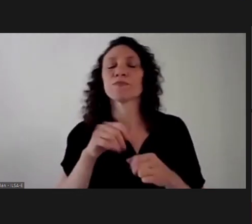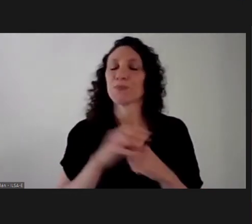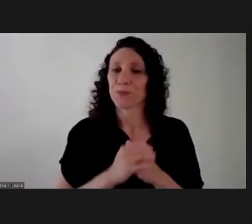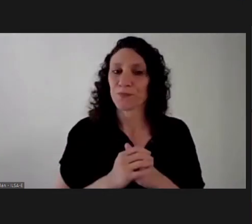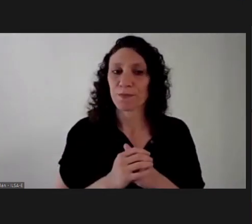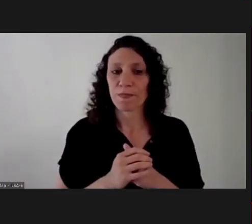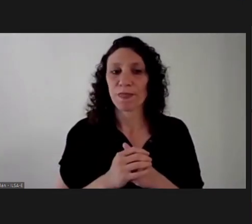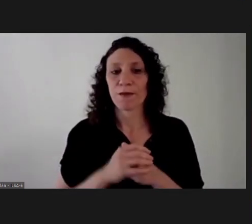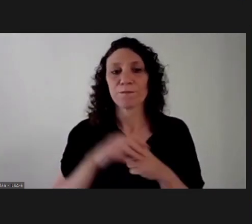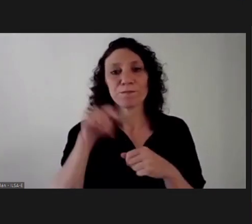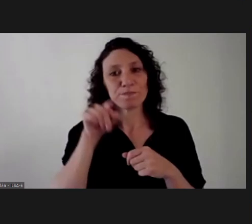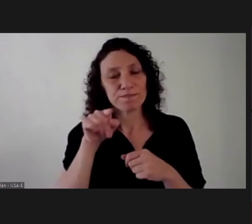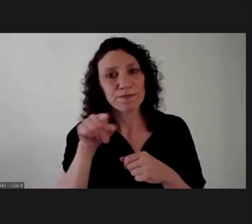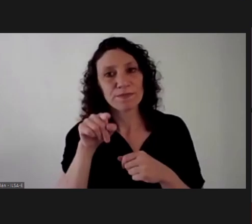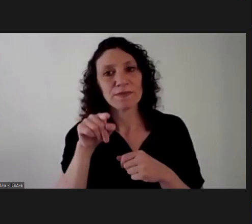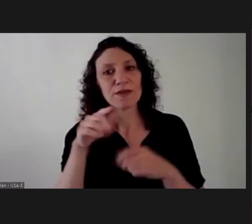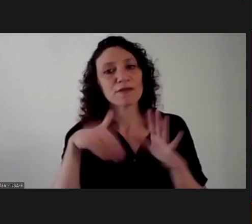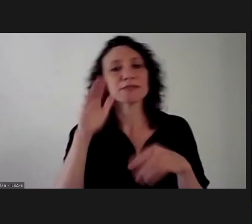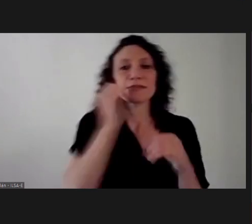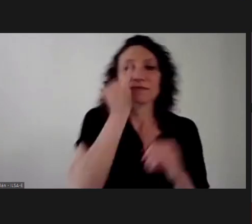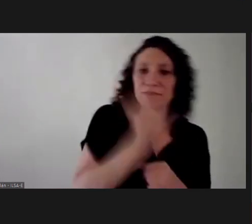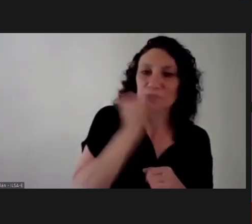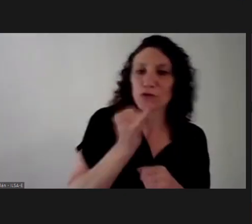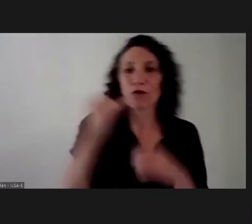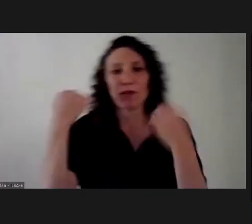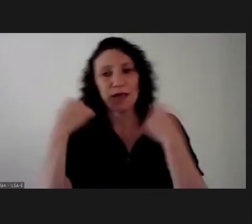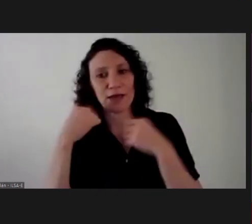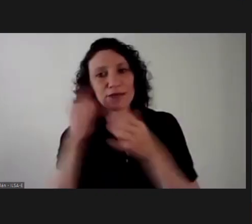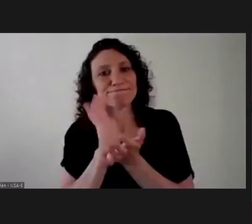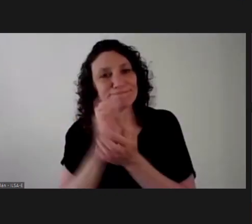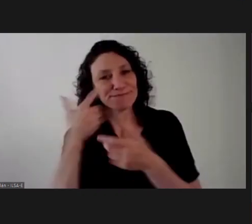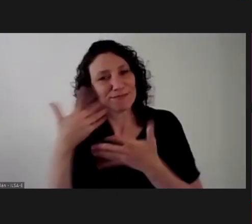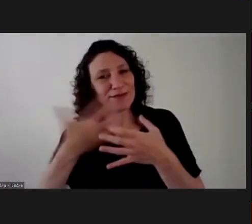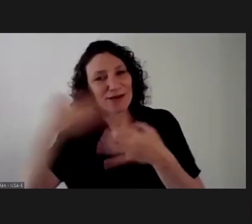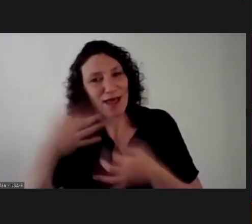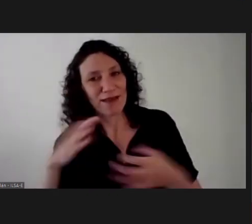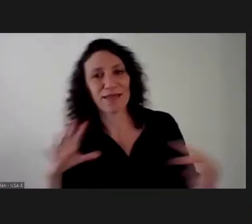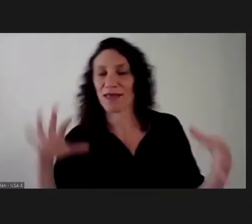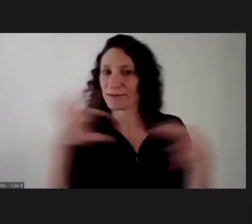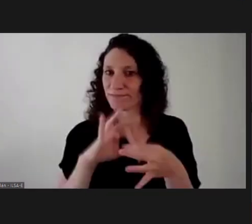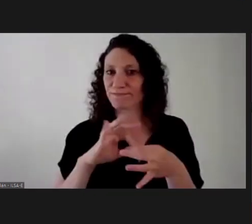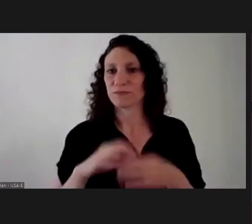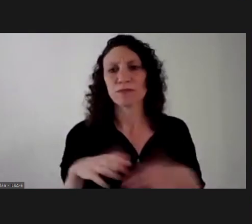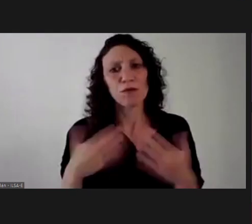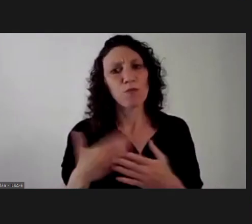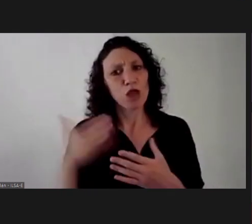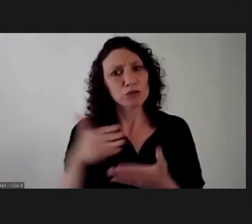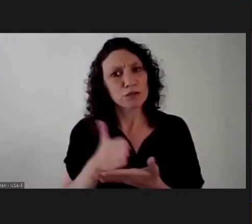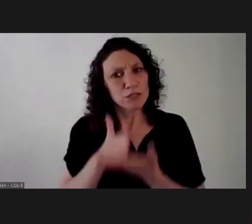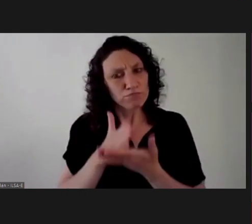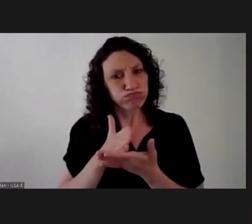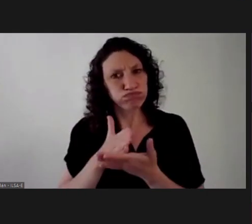take away the sexist practice, we see how rigidity